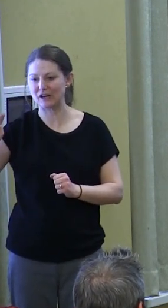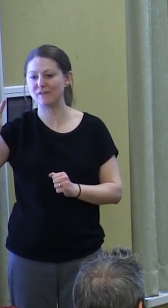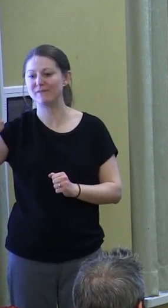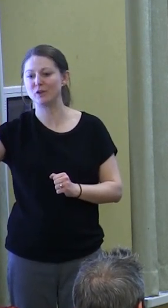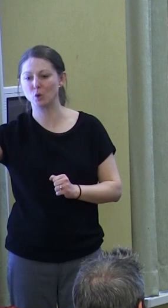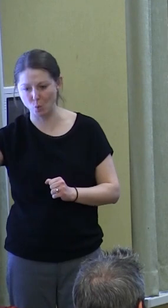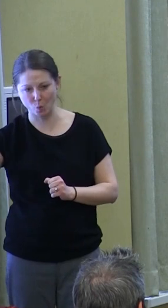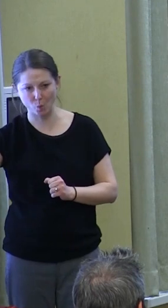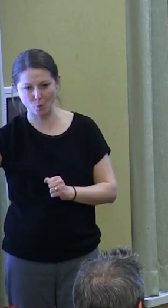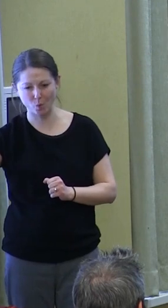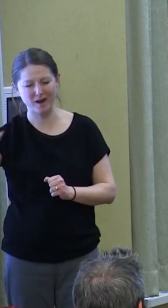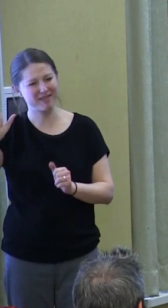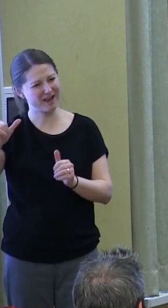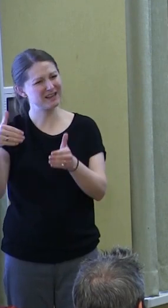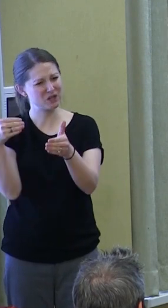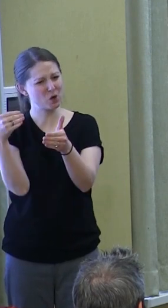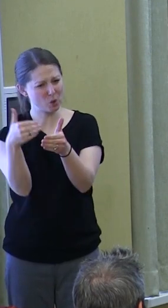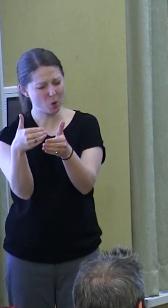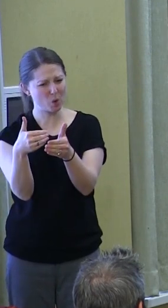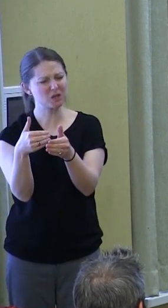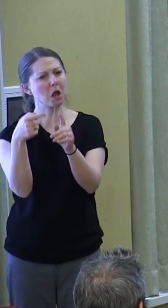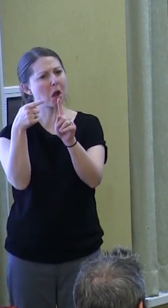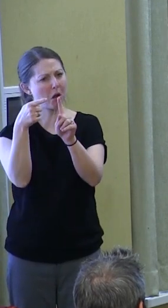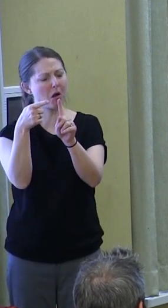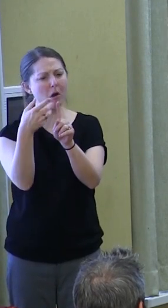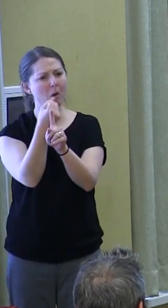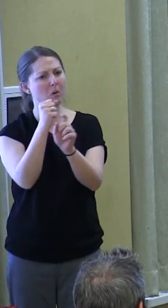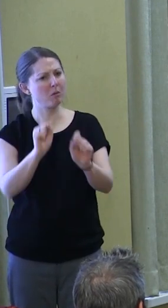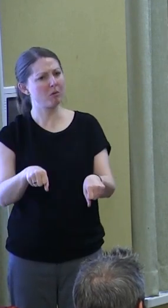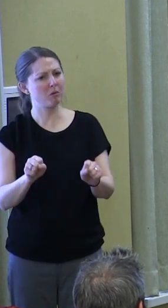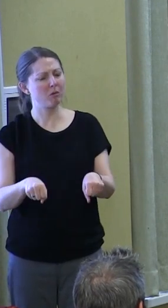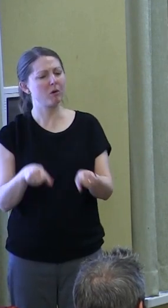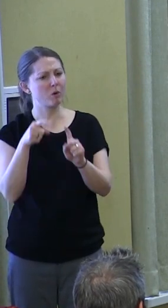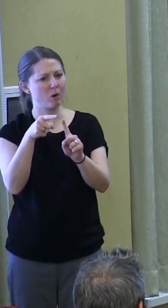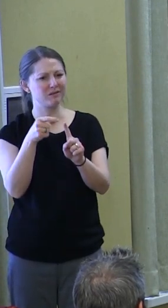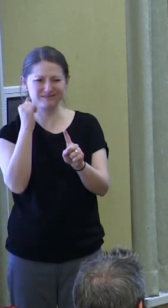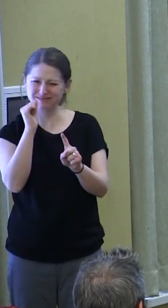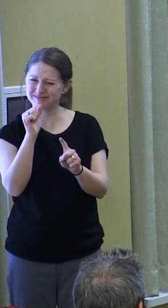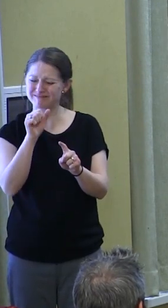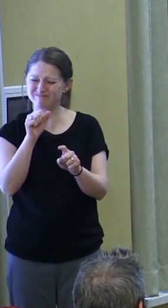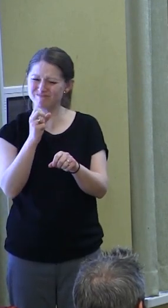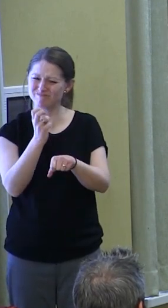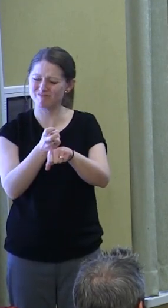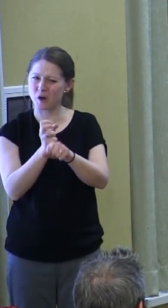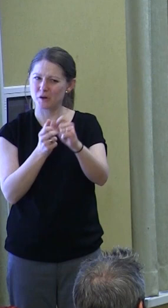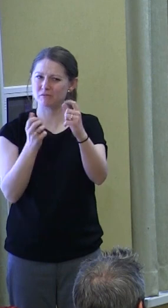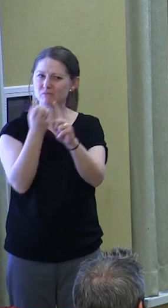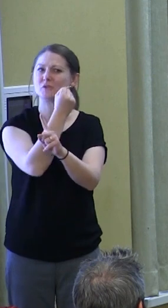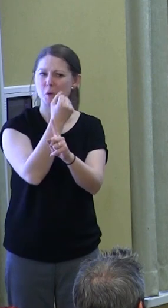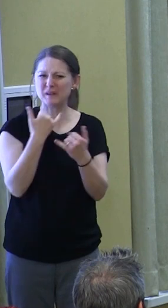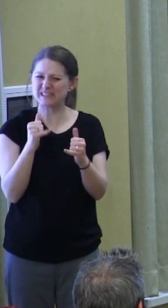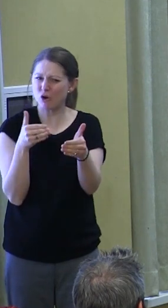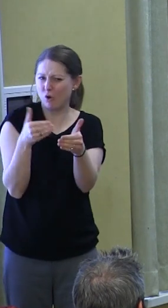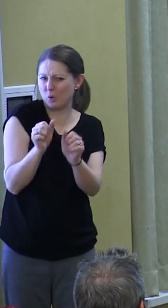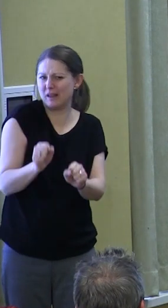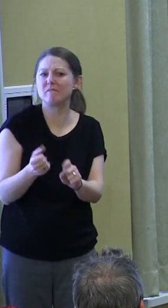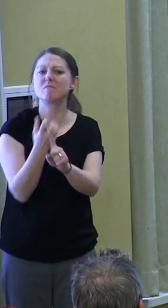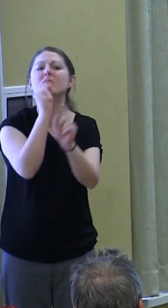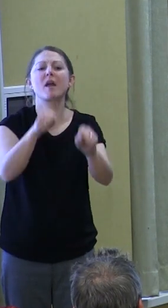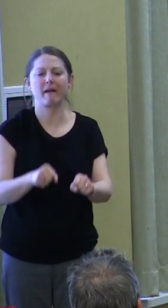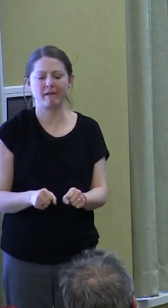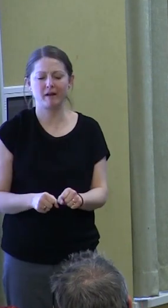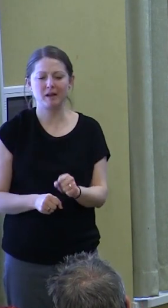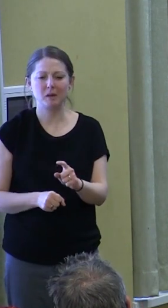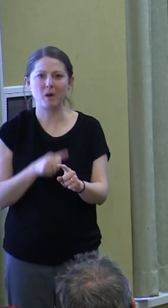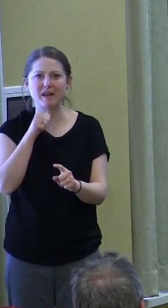relatively close and feasible goals that we hold, still difficult to achieve, but pretty close at hand, rather than